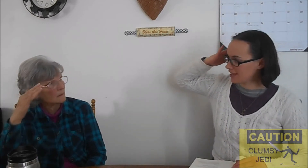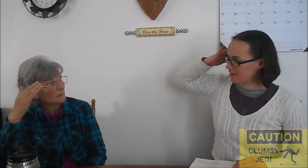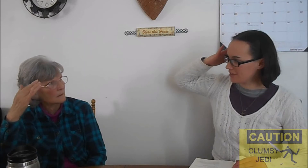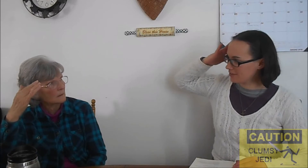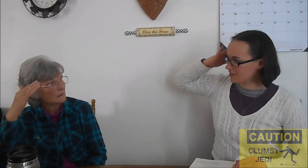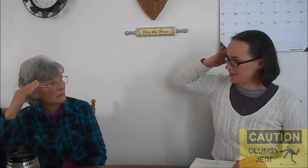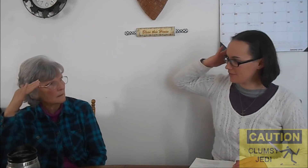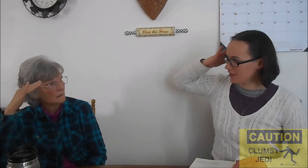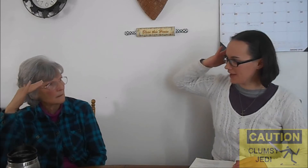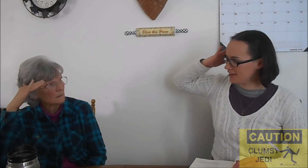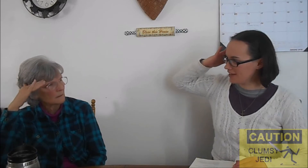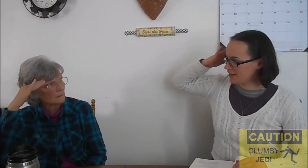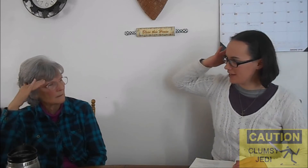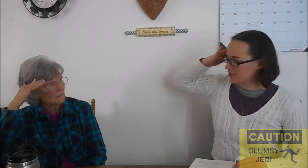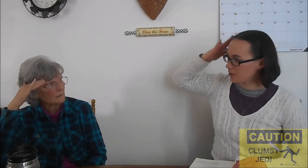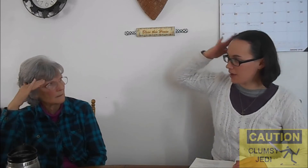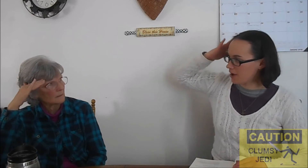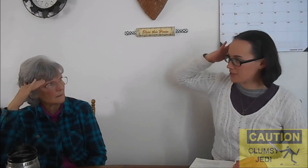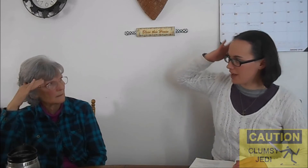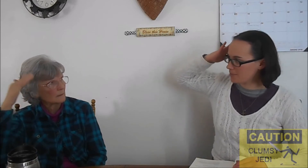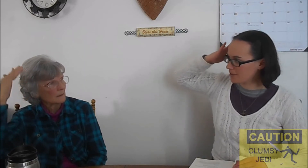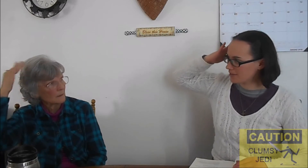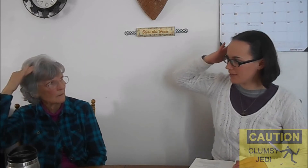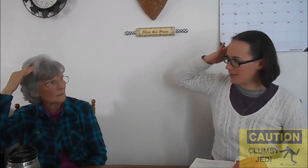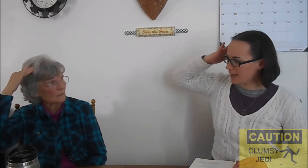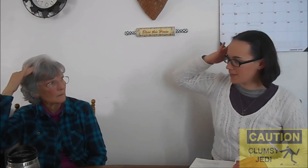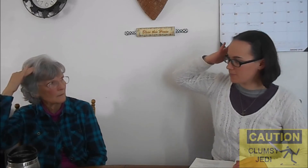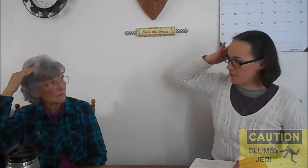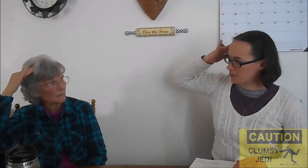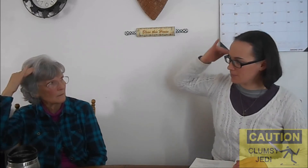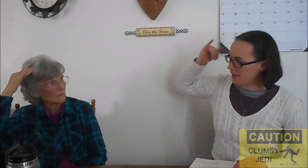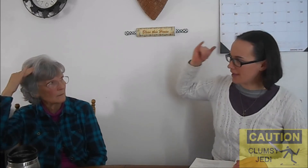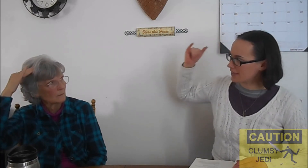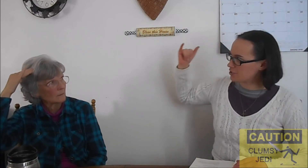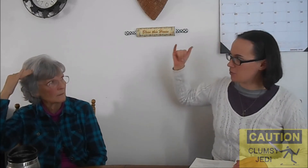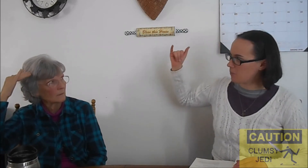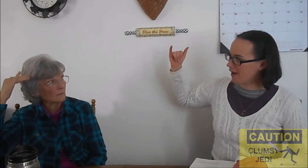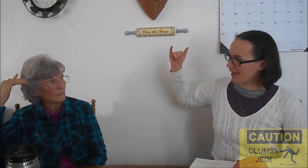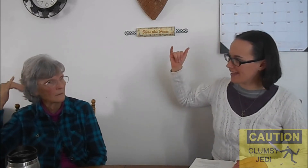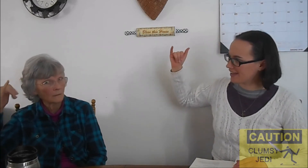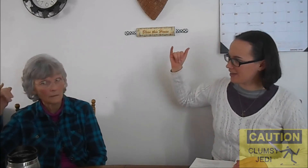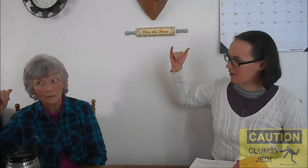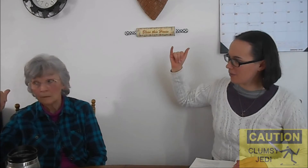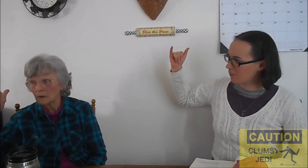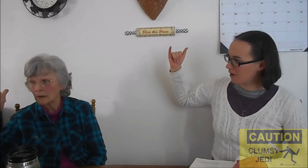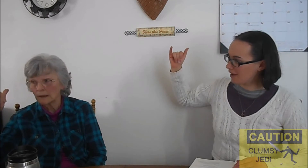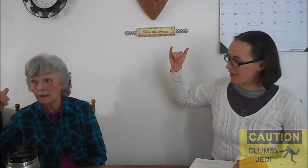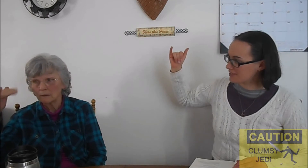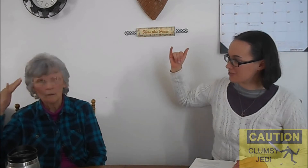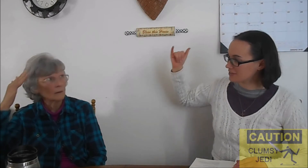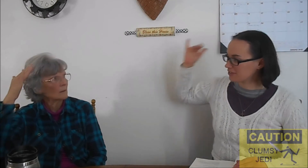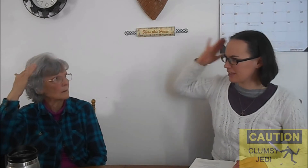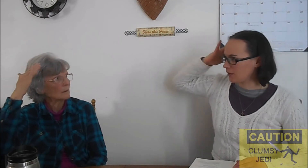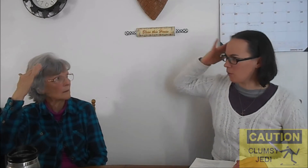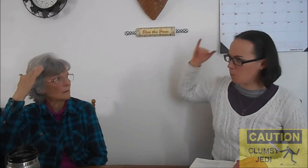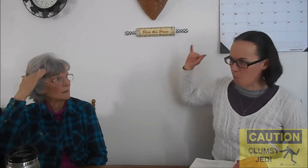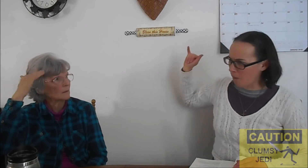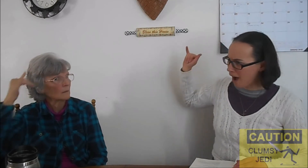side... The red side of your head. No. On top. And then pull it back into a Y. So, it's literally... Why?